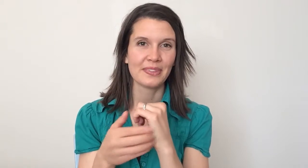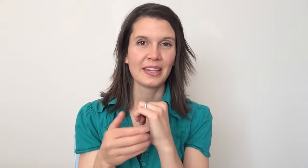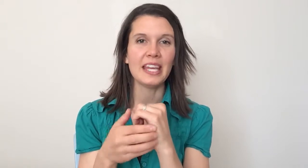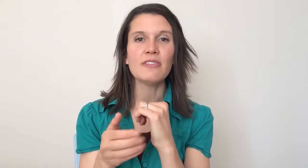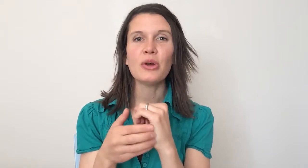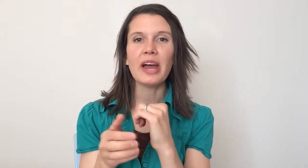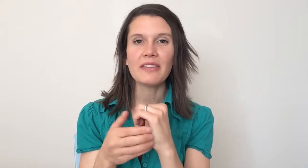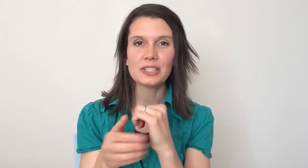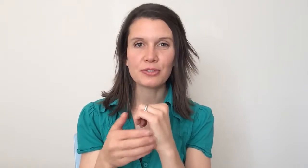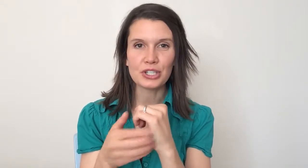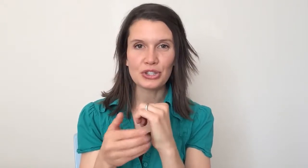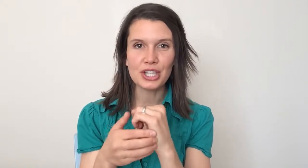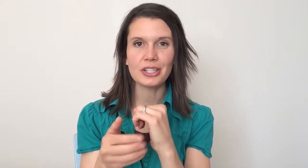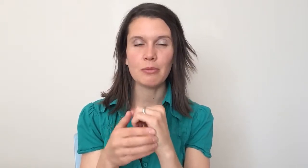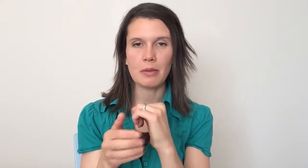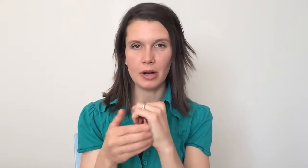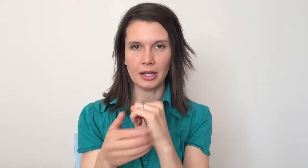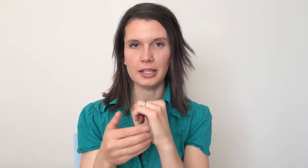Even though I have this frustration in my body,